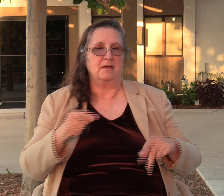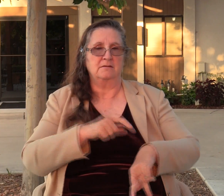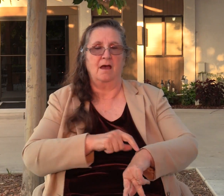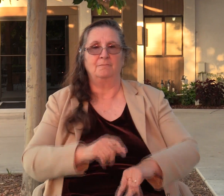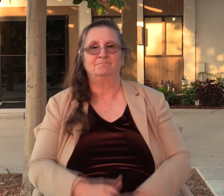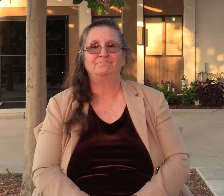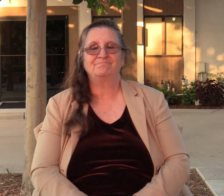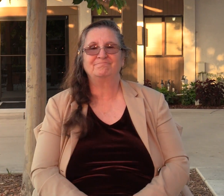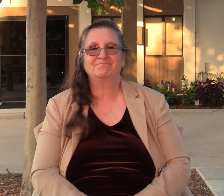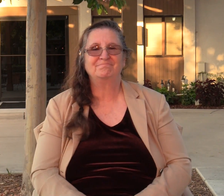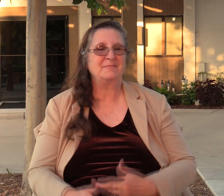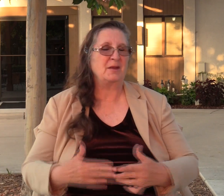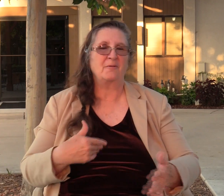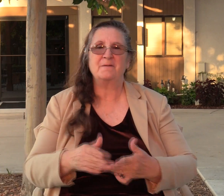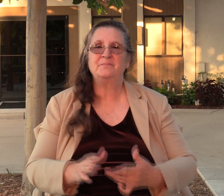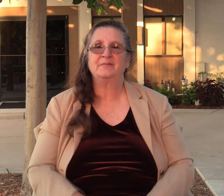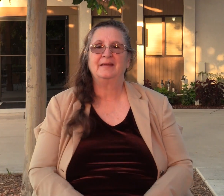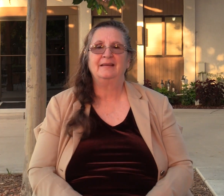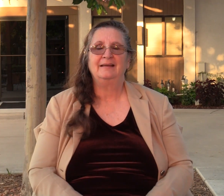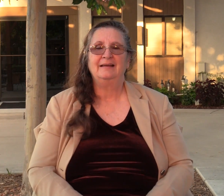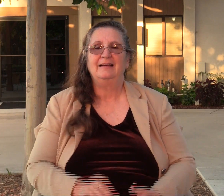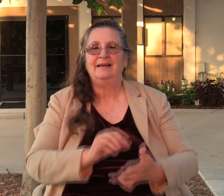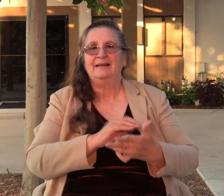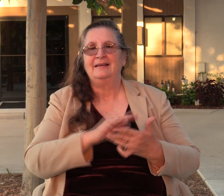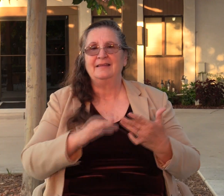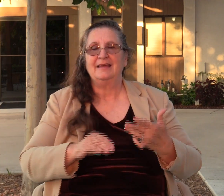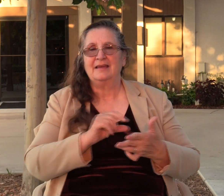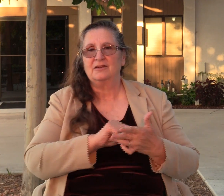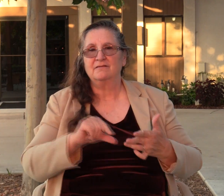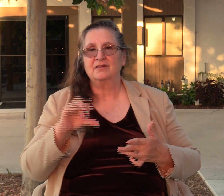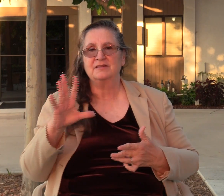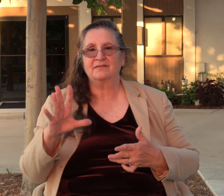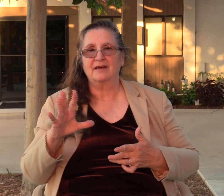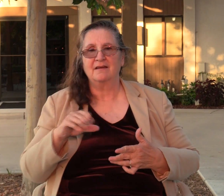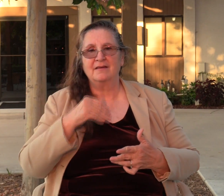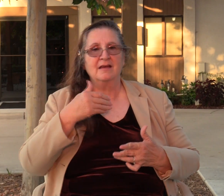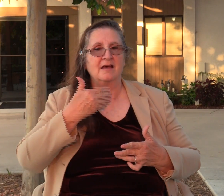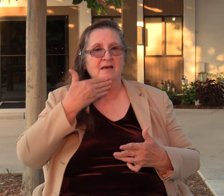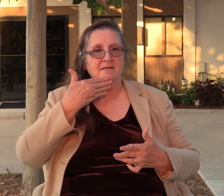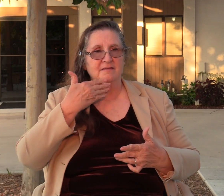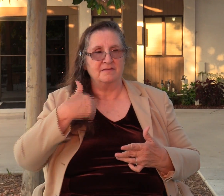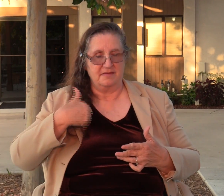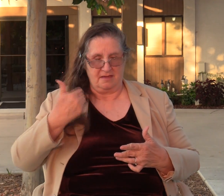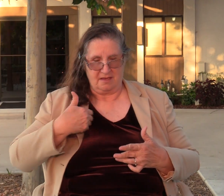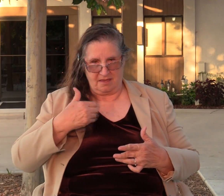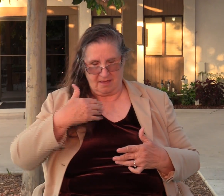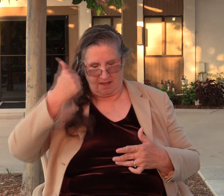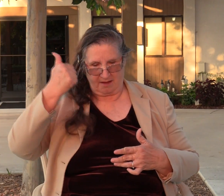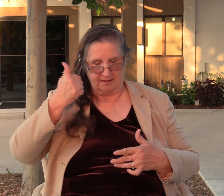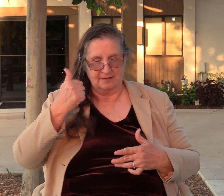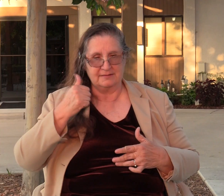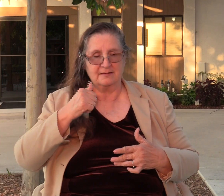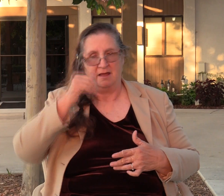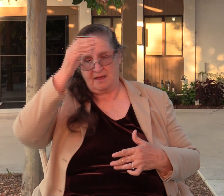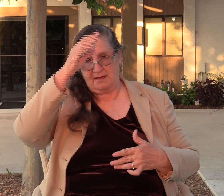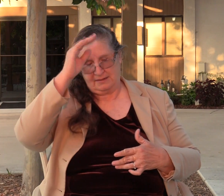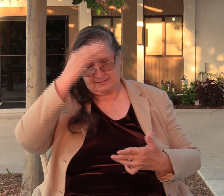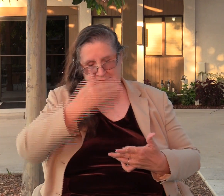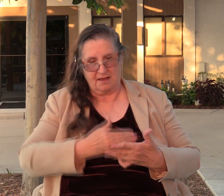Anyhow, we're told at the end of verse 5 that the youngest of Gideon's sons, a young man by the name of Jotham, well, he managed to sneak off